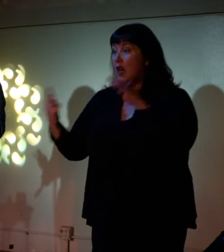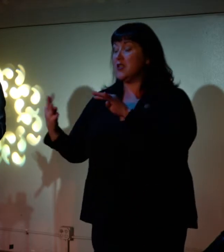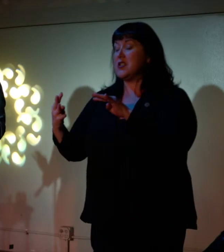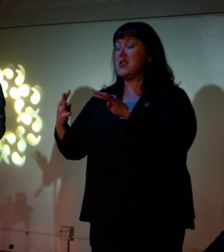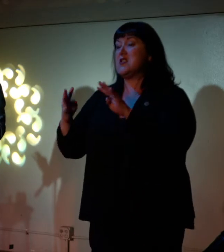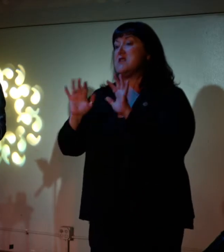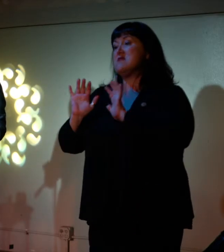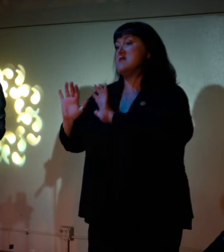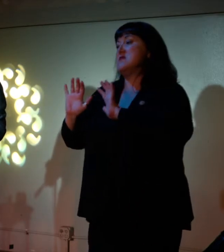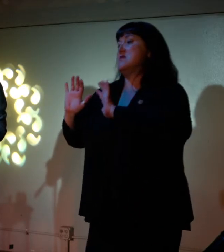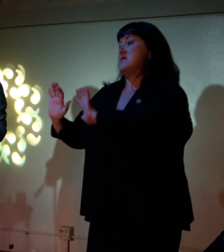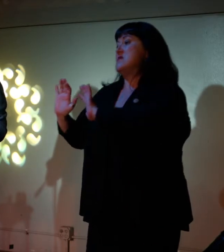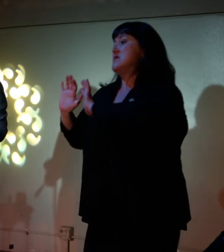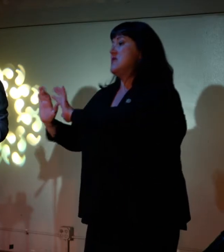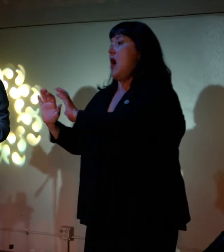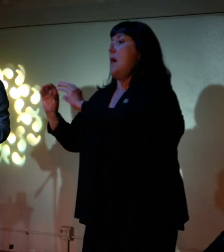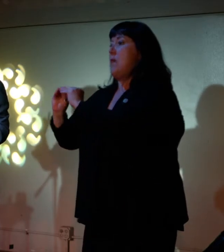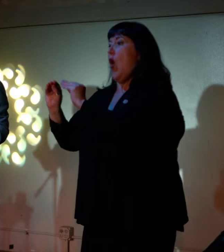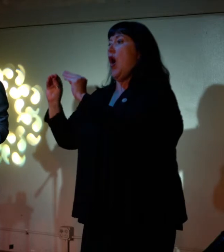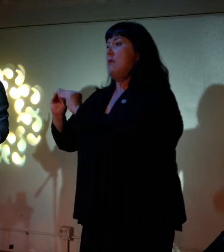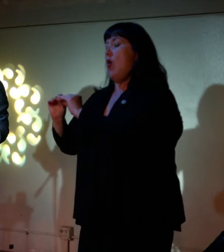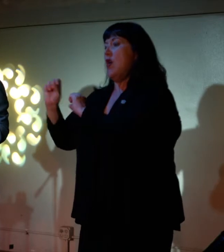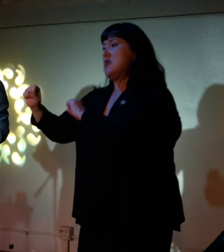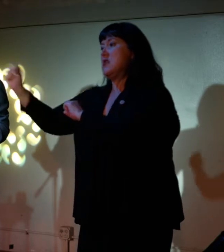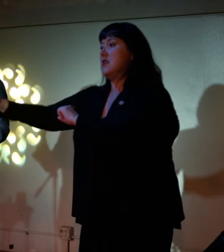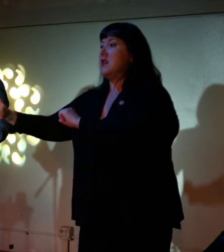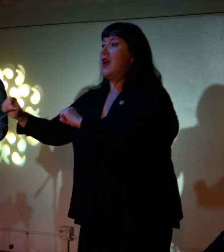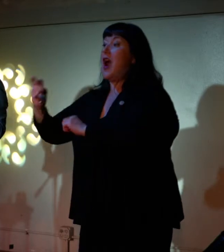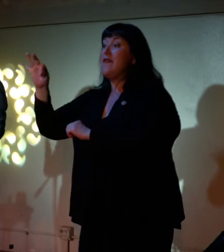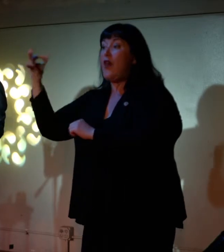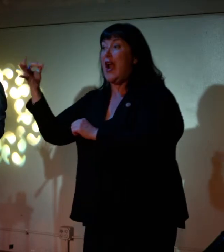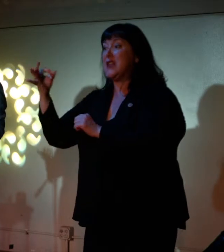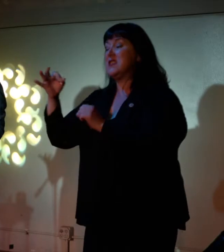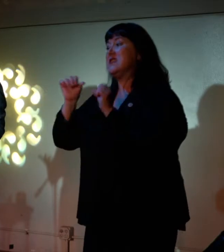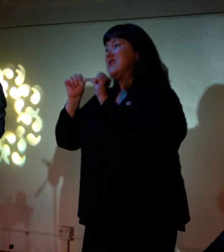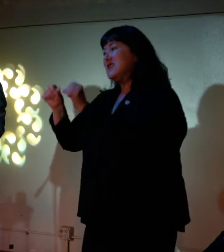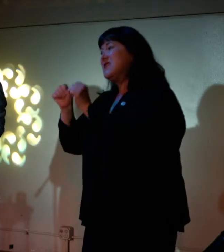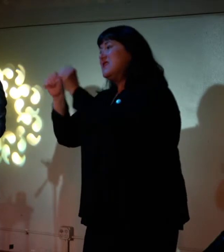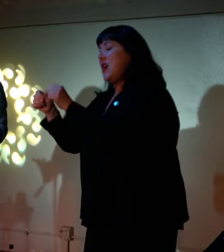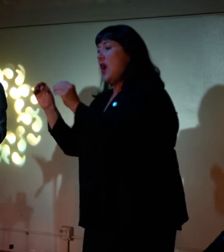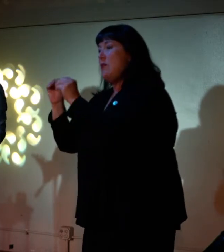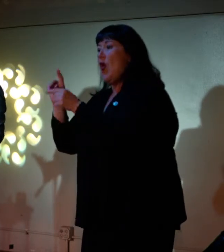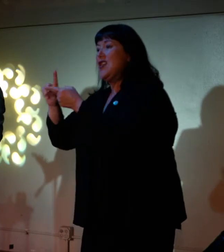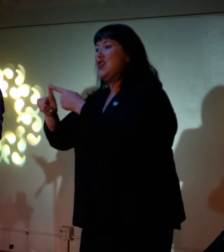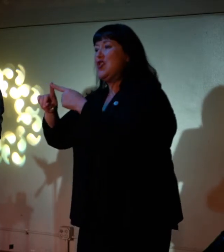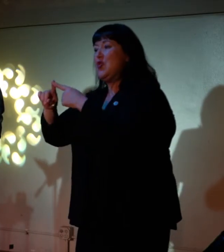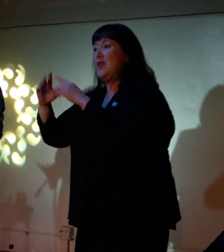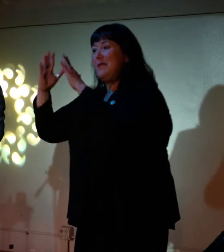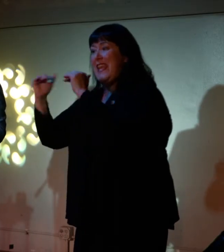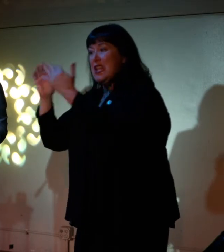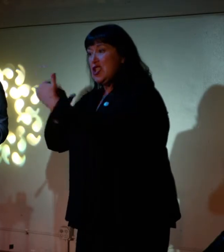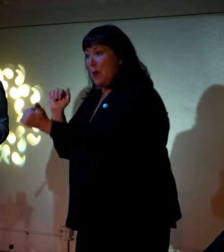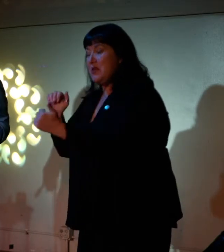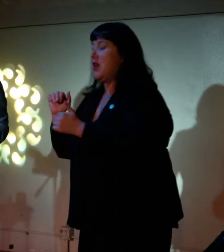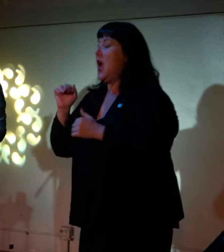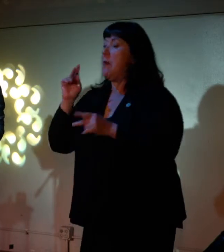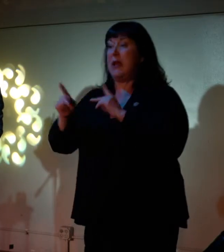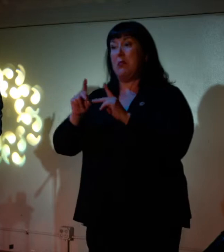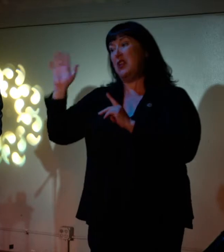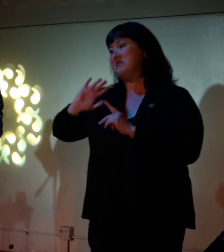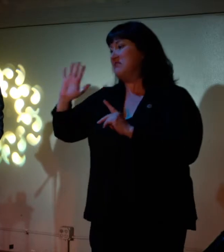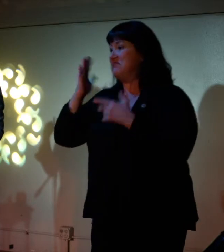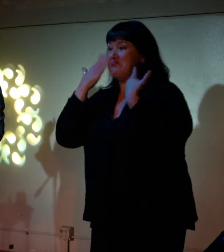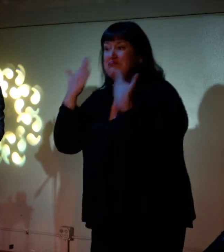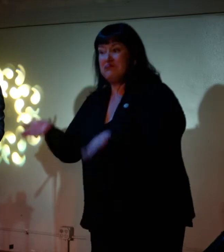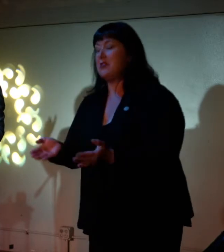further afield than it had ever been, including to Egypt, which no one in the Western world had really known anything about before that. This